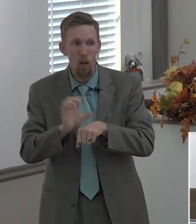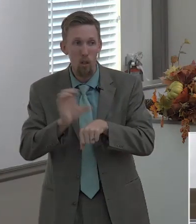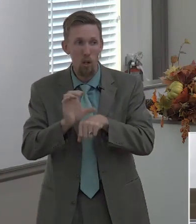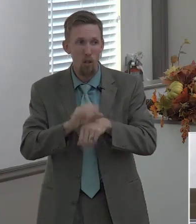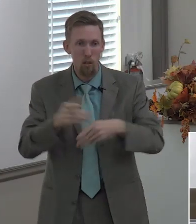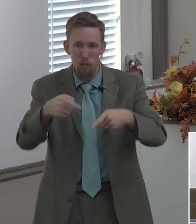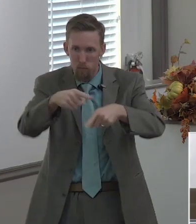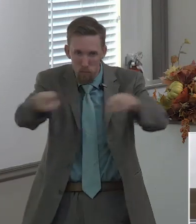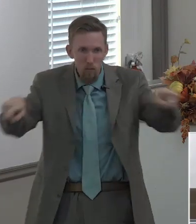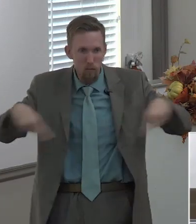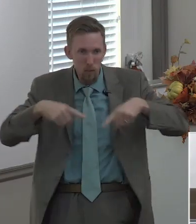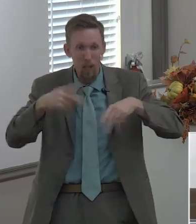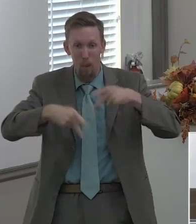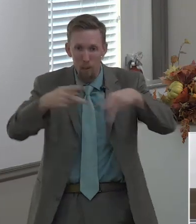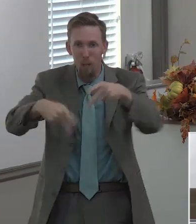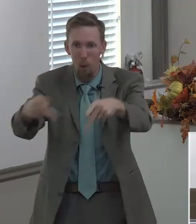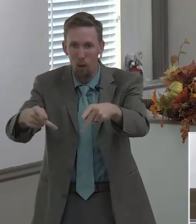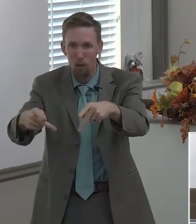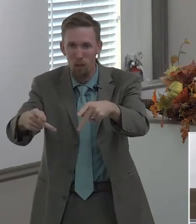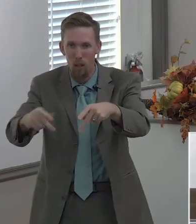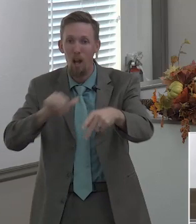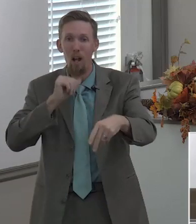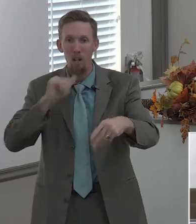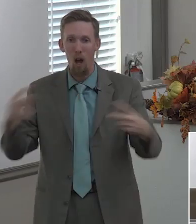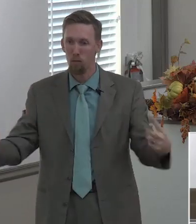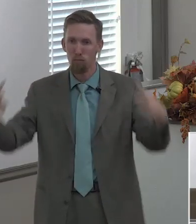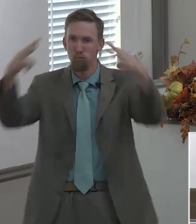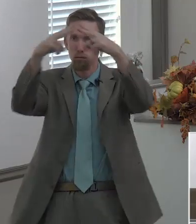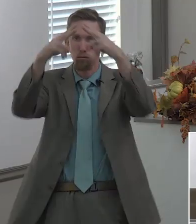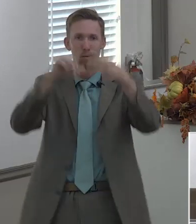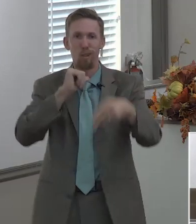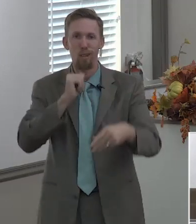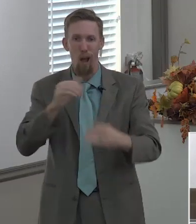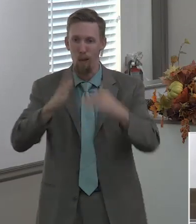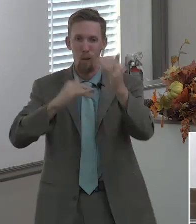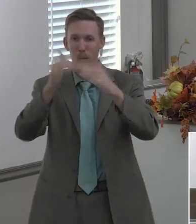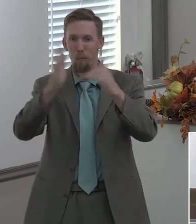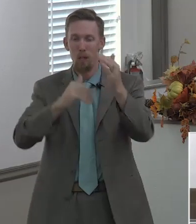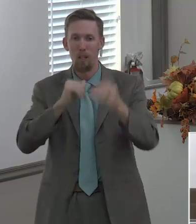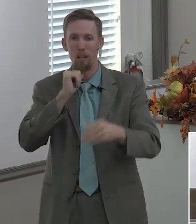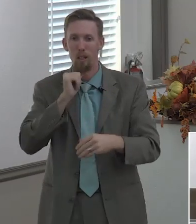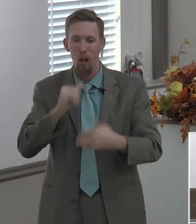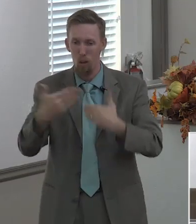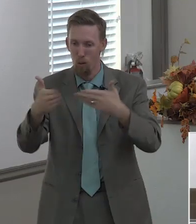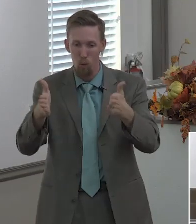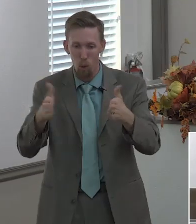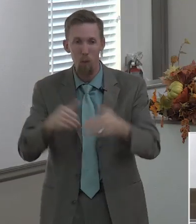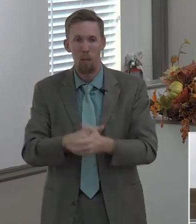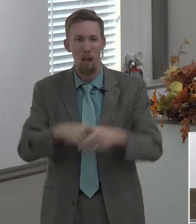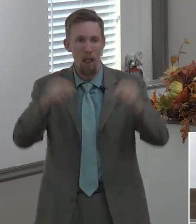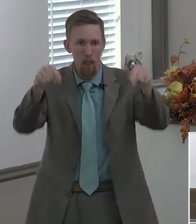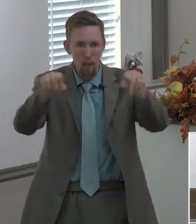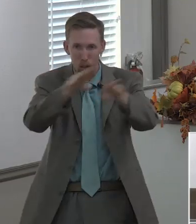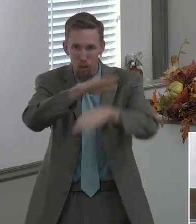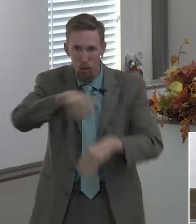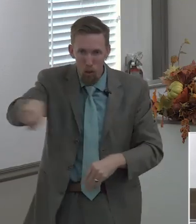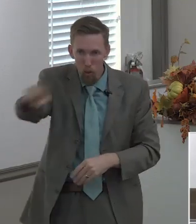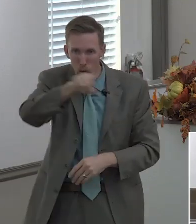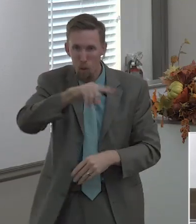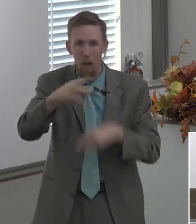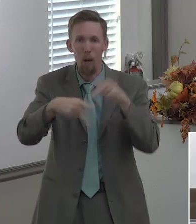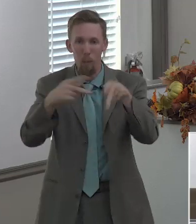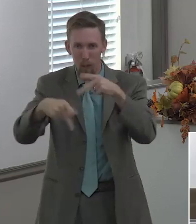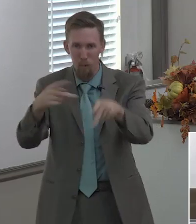this a church is not this this is a building where the church meets this is a church